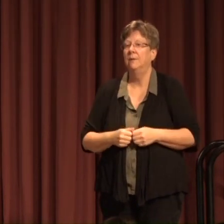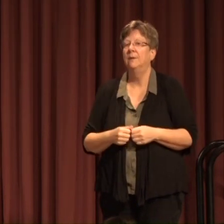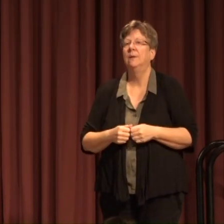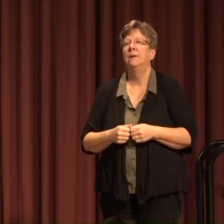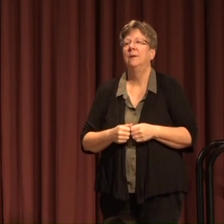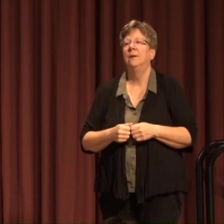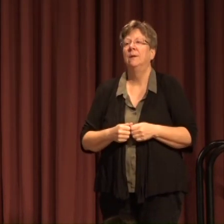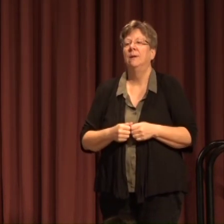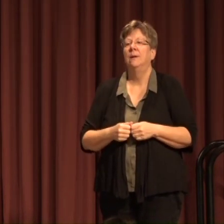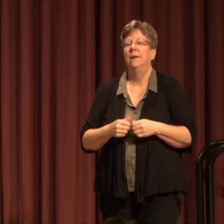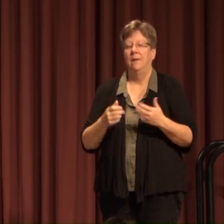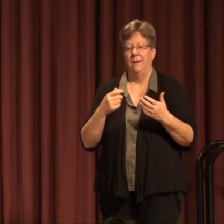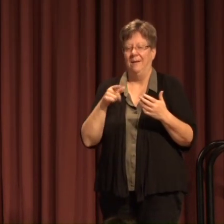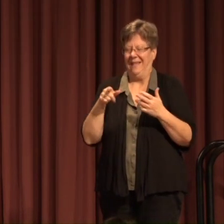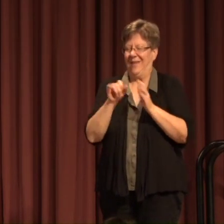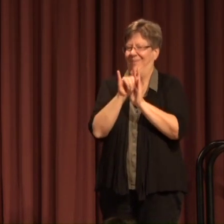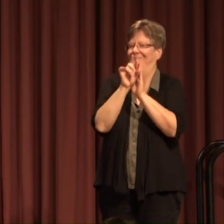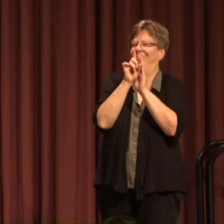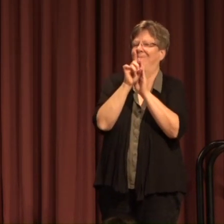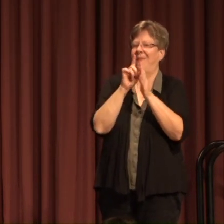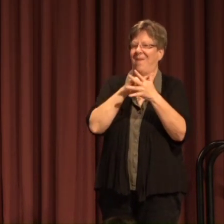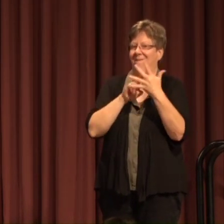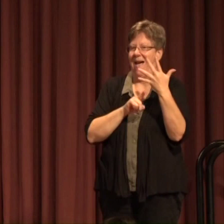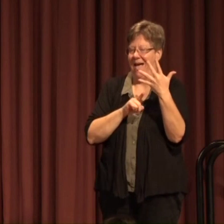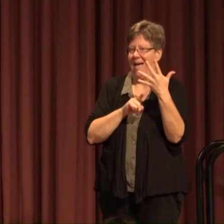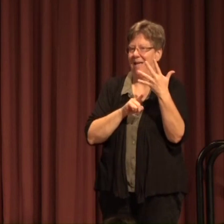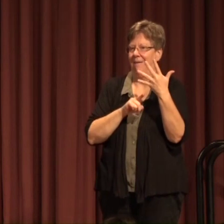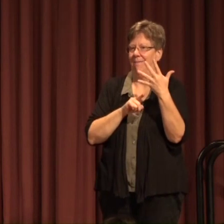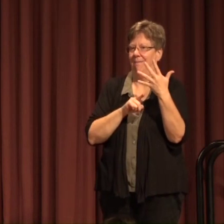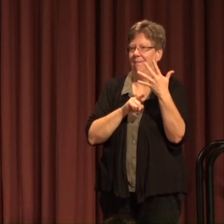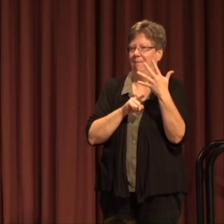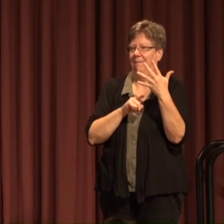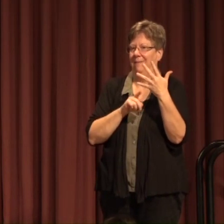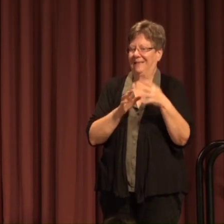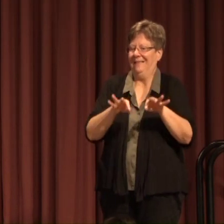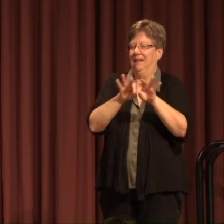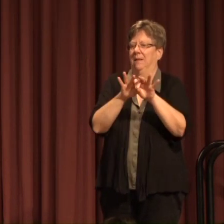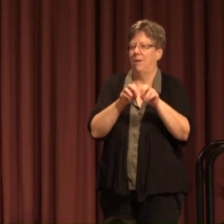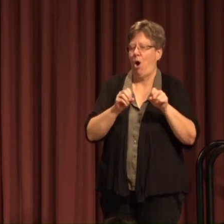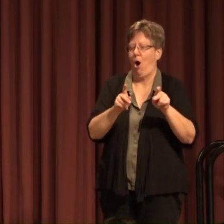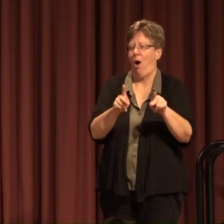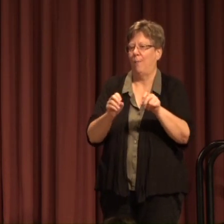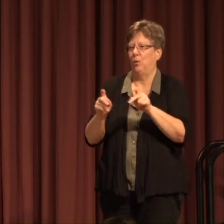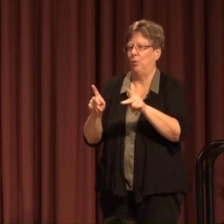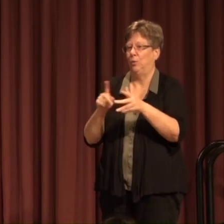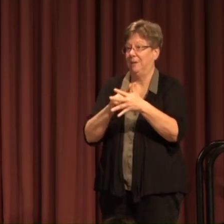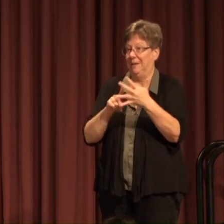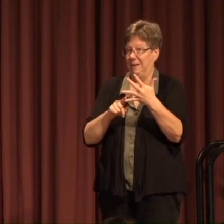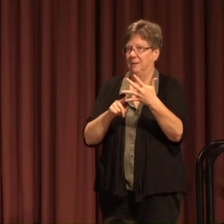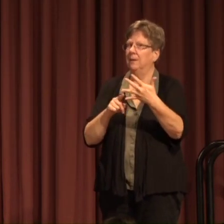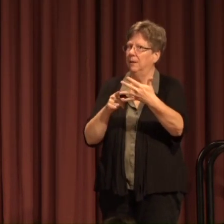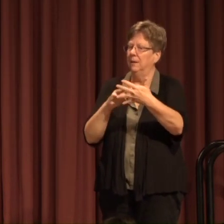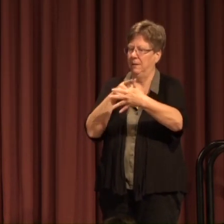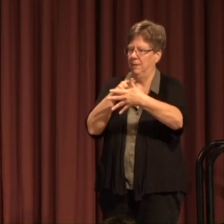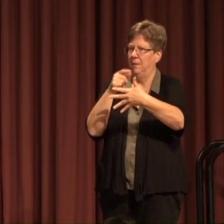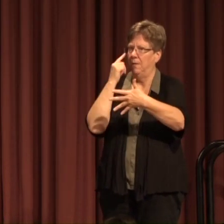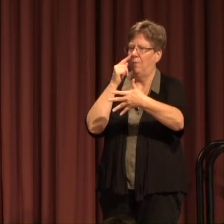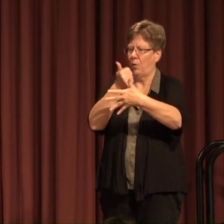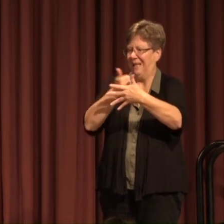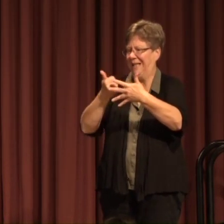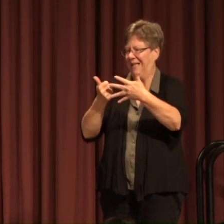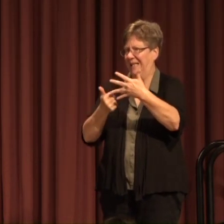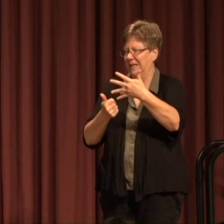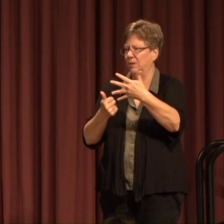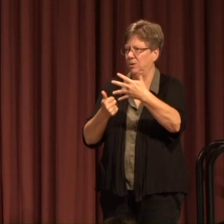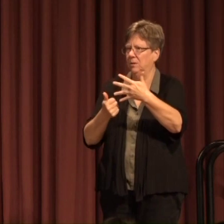And they have identified Five strategic opportunities And for each of those Here's a call to action They've